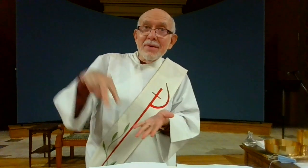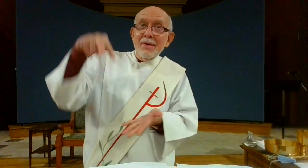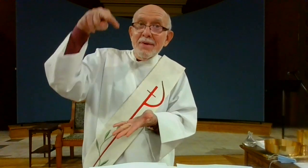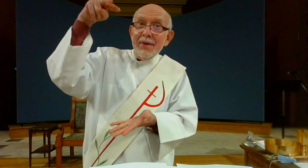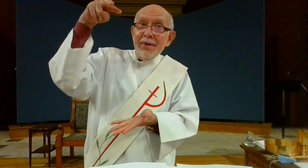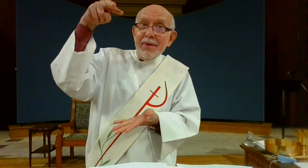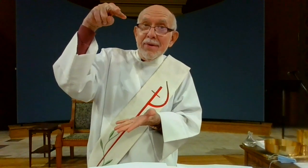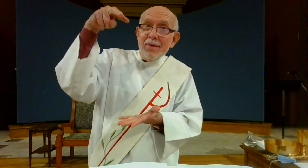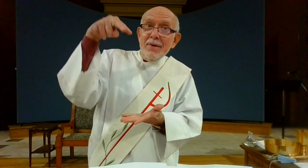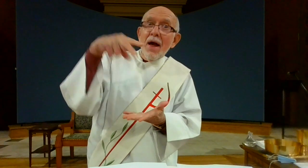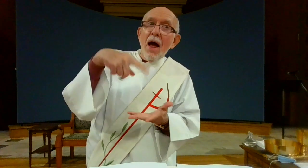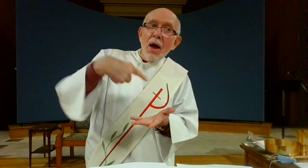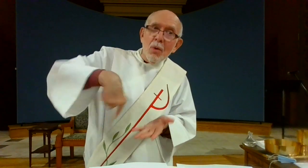now as he ascends to heaven